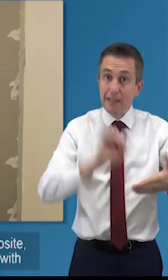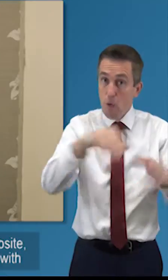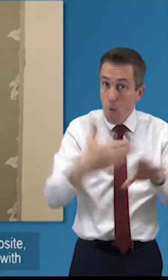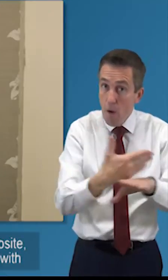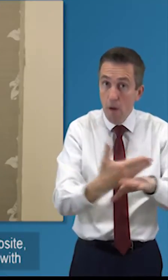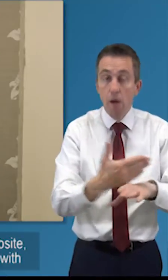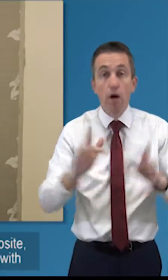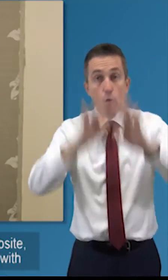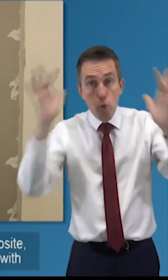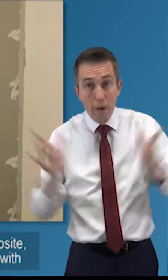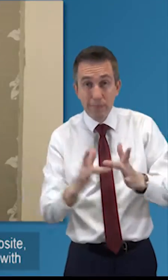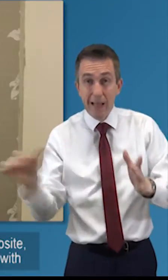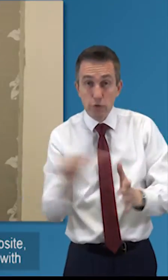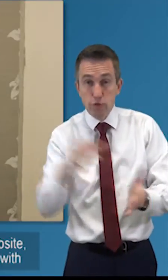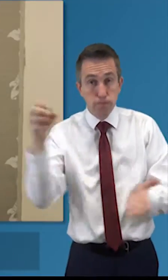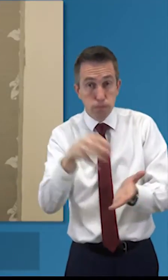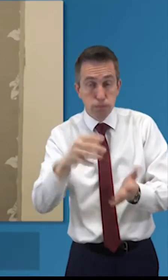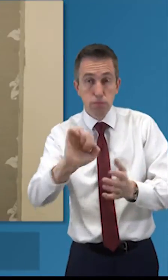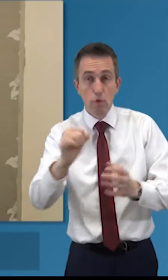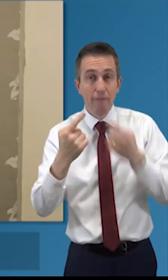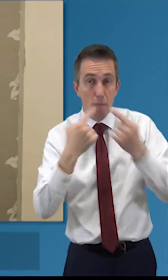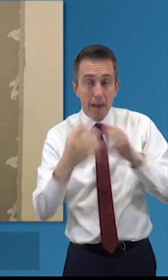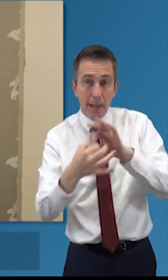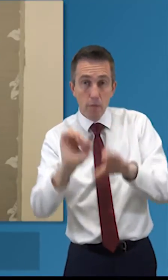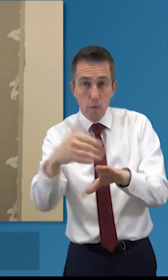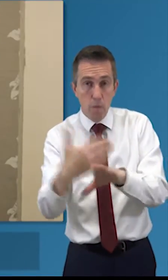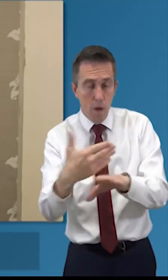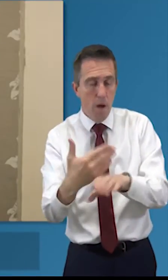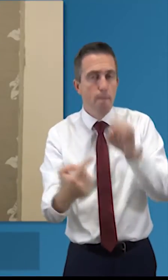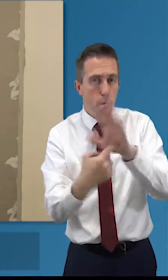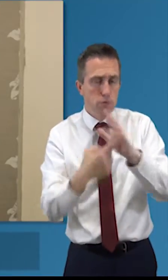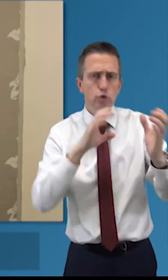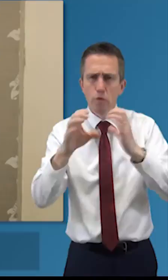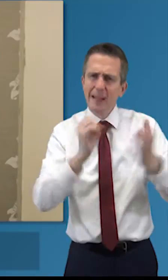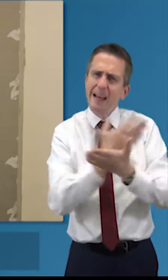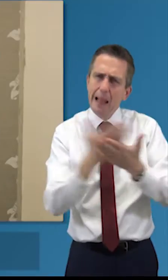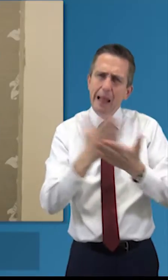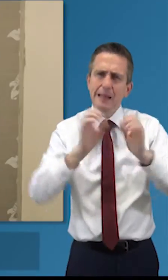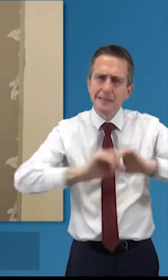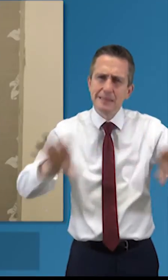uh talking to people the way that you communicate with with people outside the charity really important